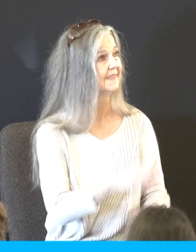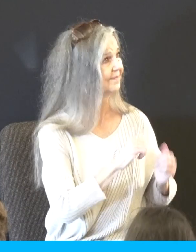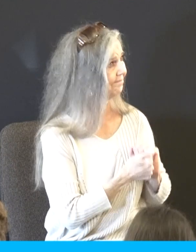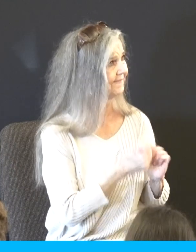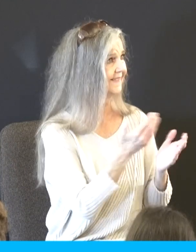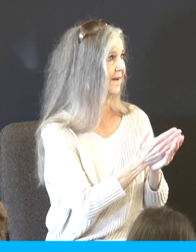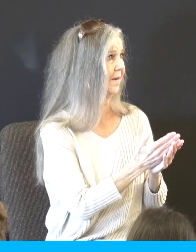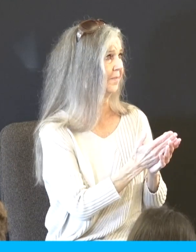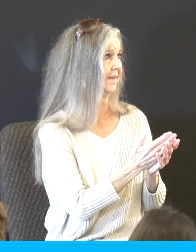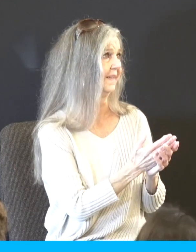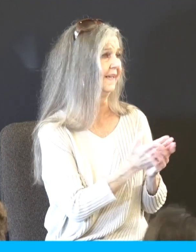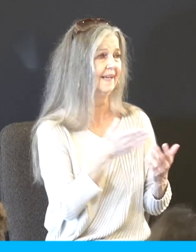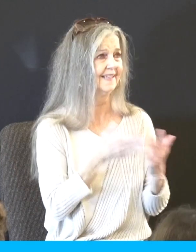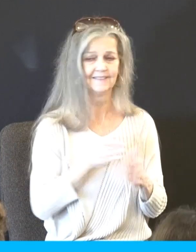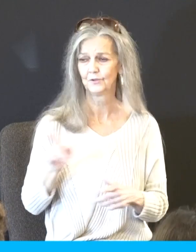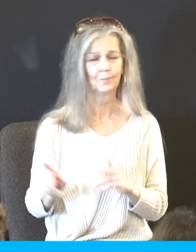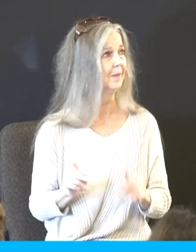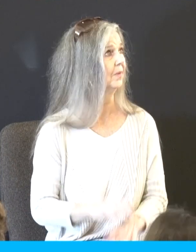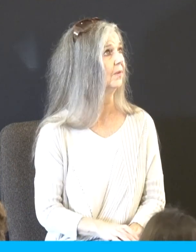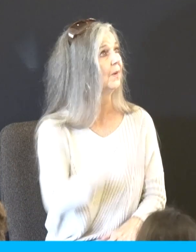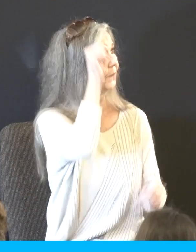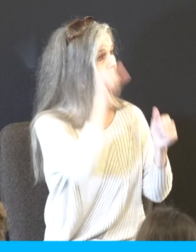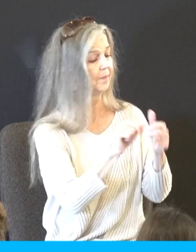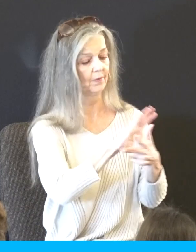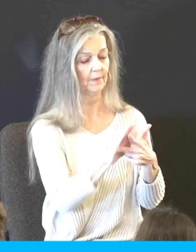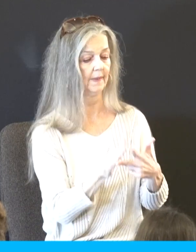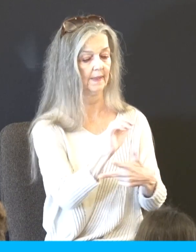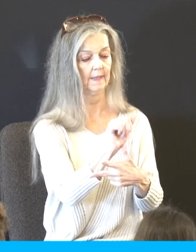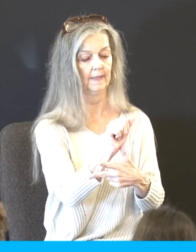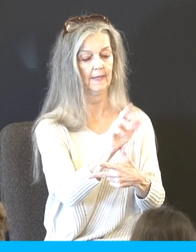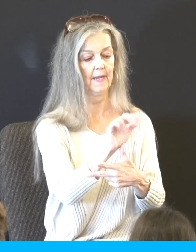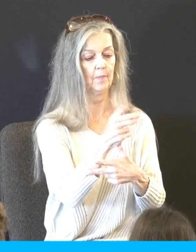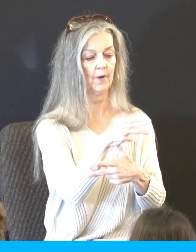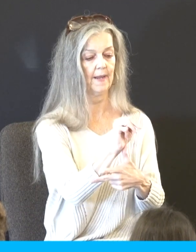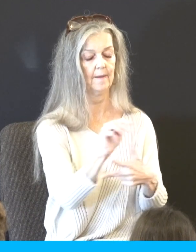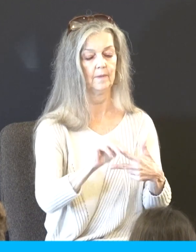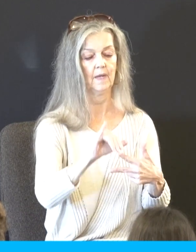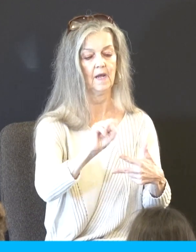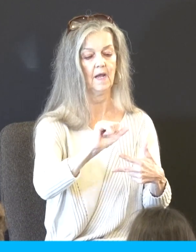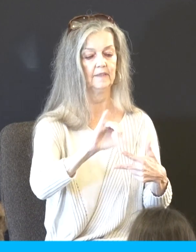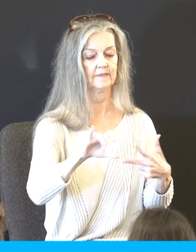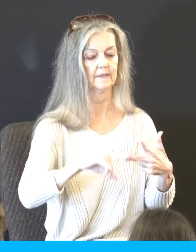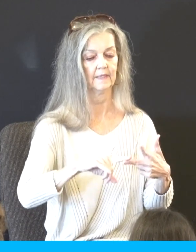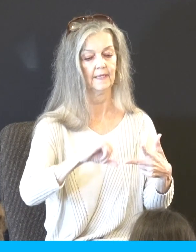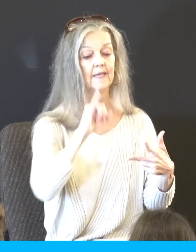people. Remember, Abraham, Isaac, in Israel, thy servants, to whom you, thou swearest,